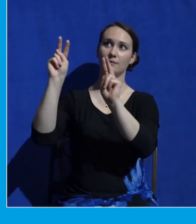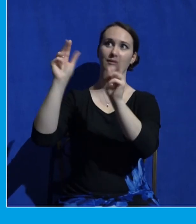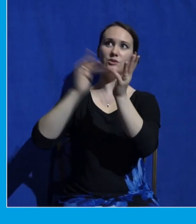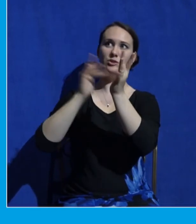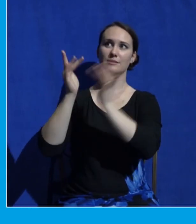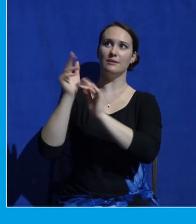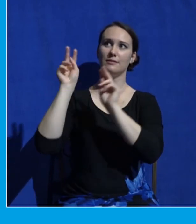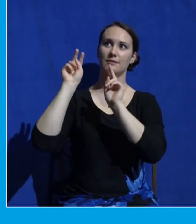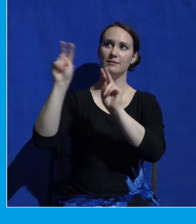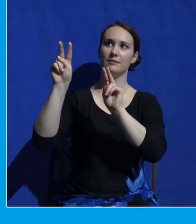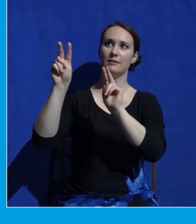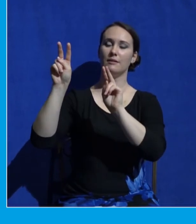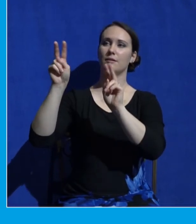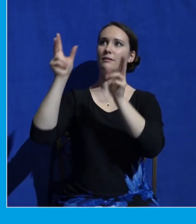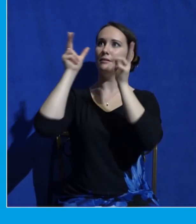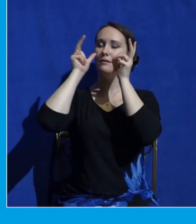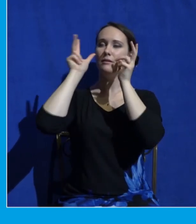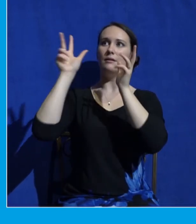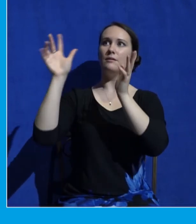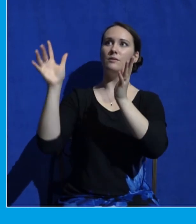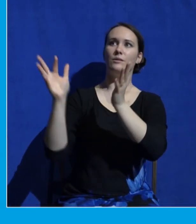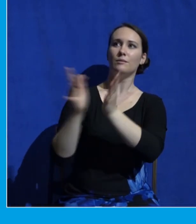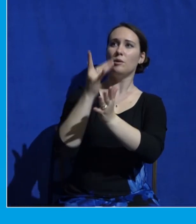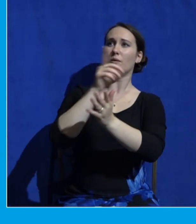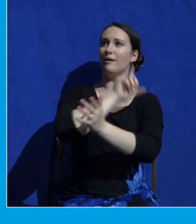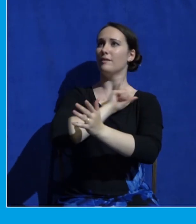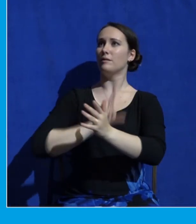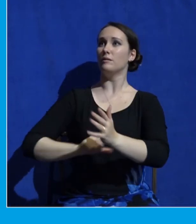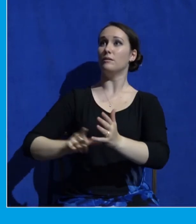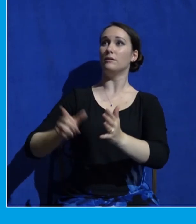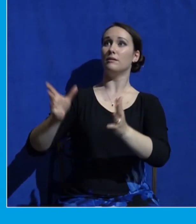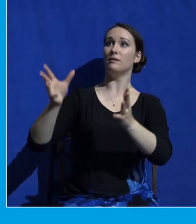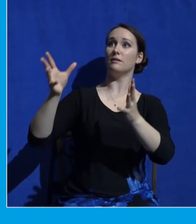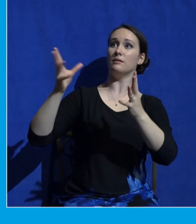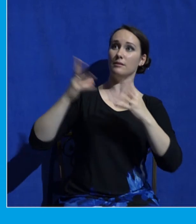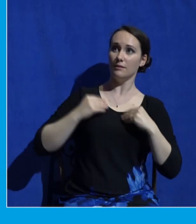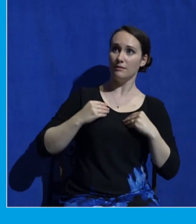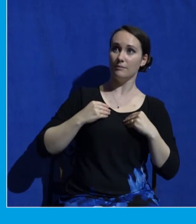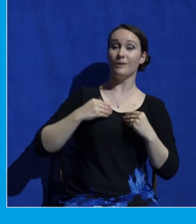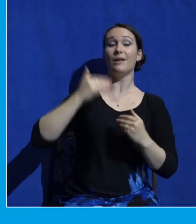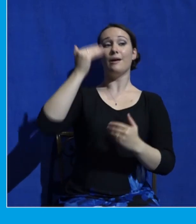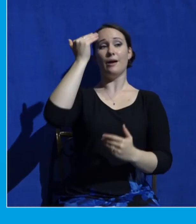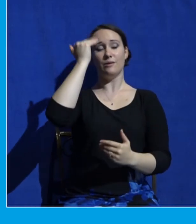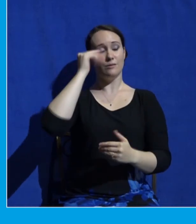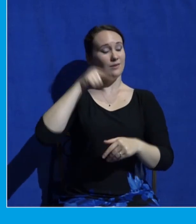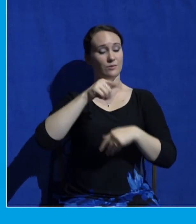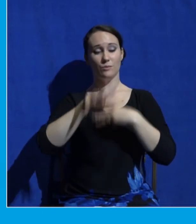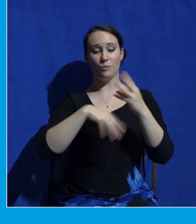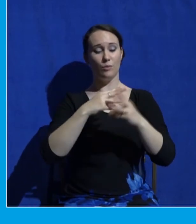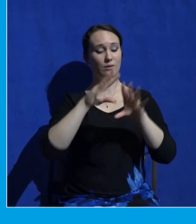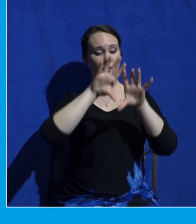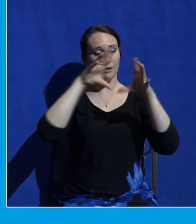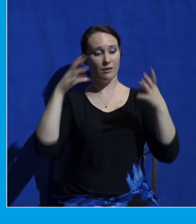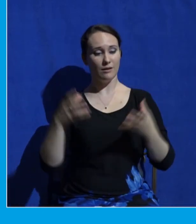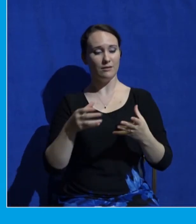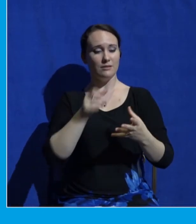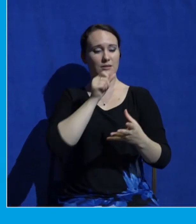the glory of the Lord knowing that all of this is leading to you being transformed to be like